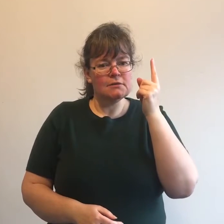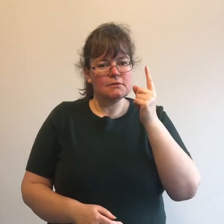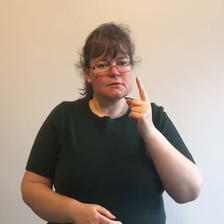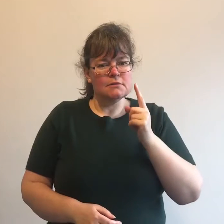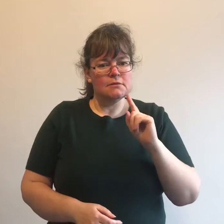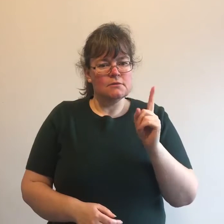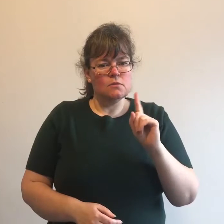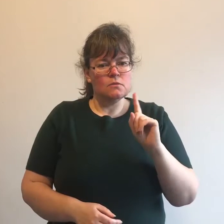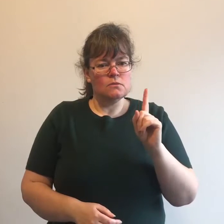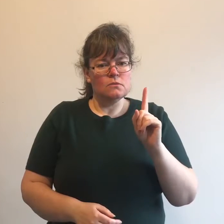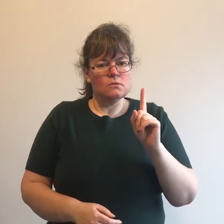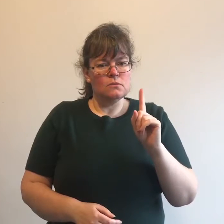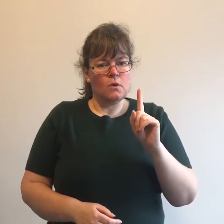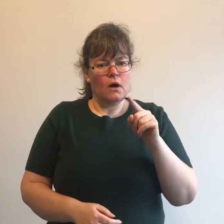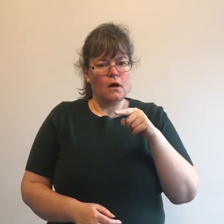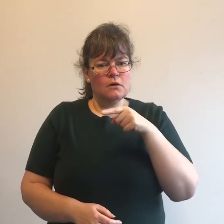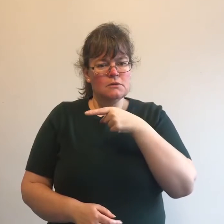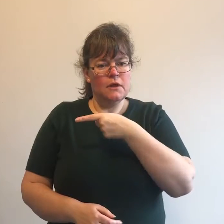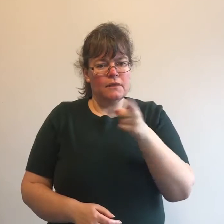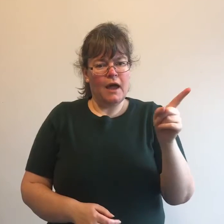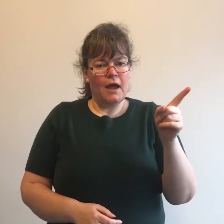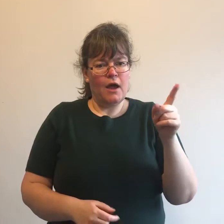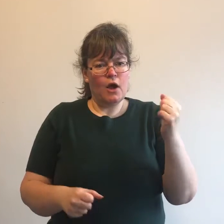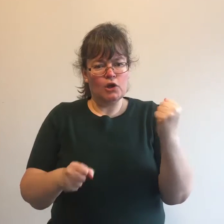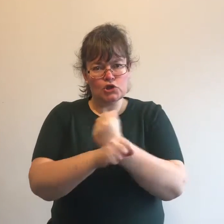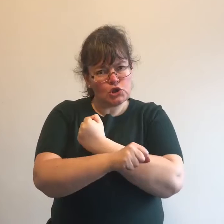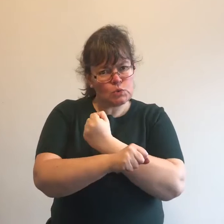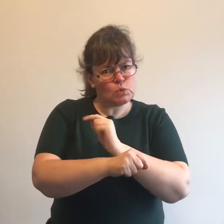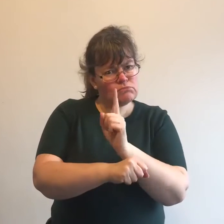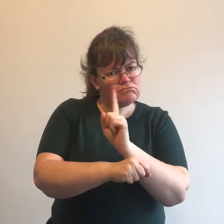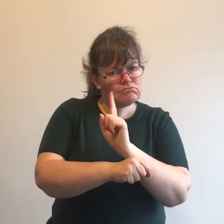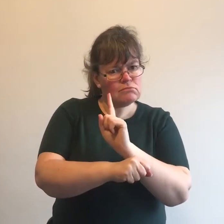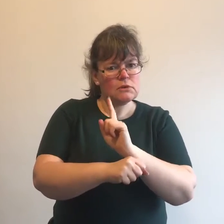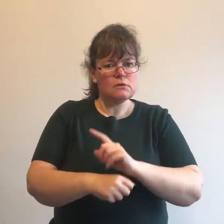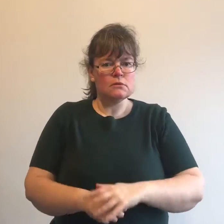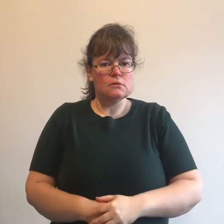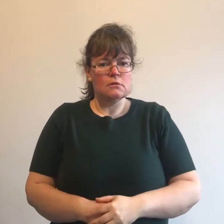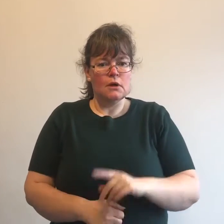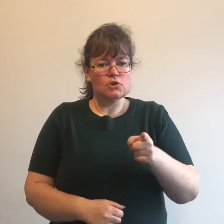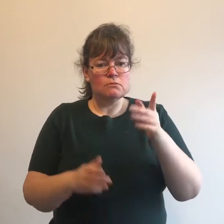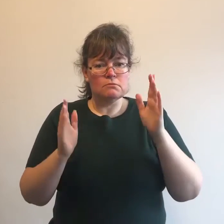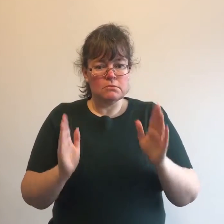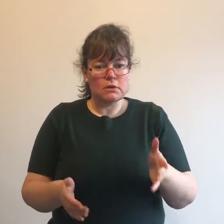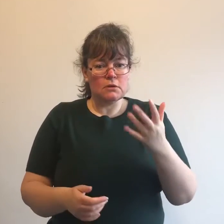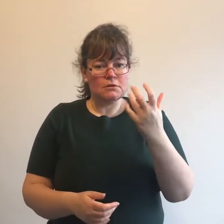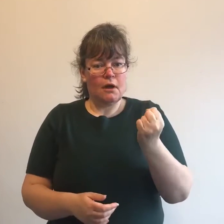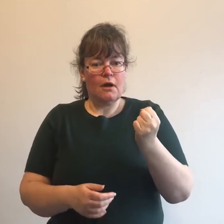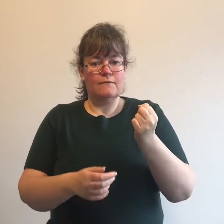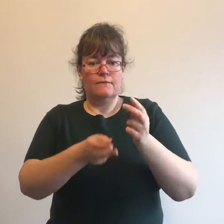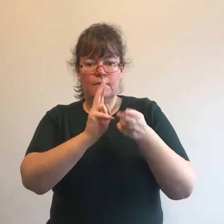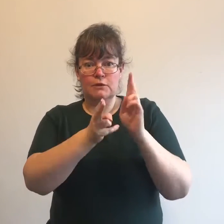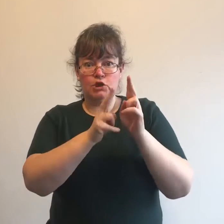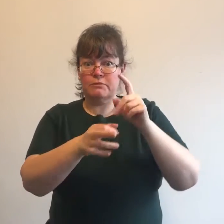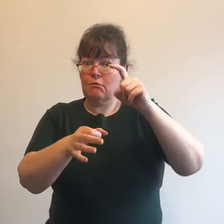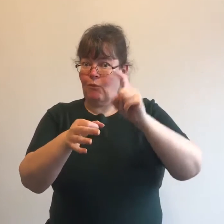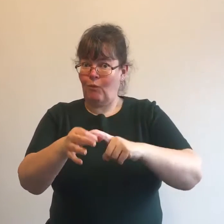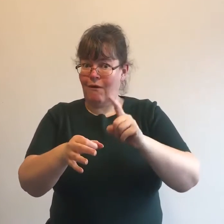What do you is in our